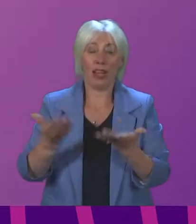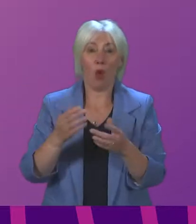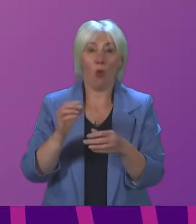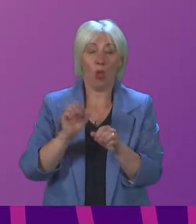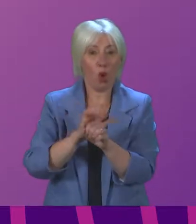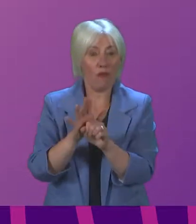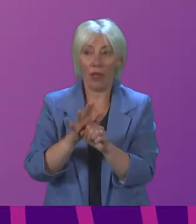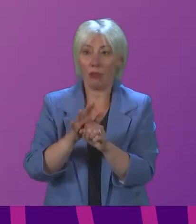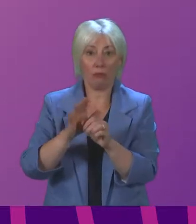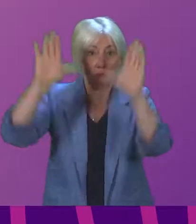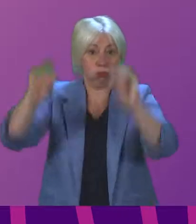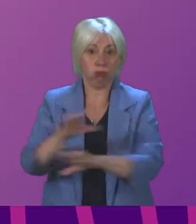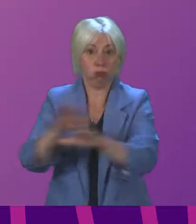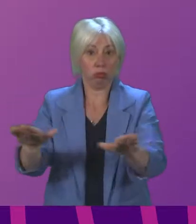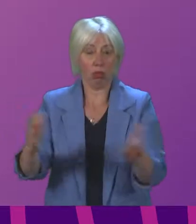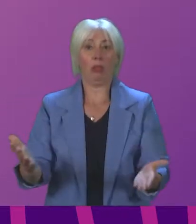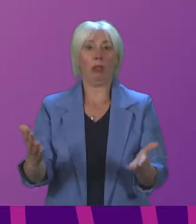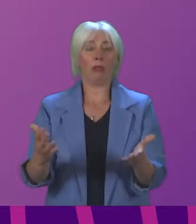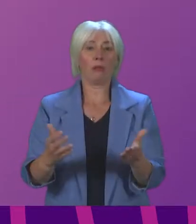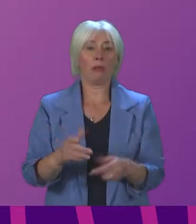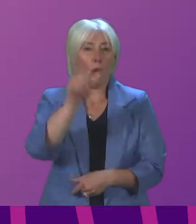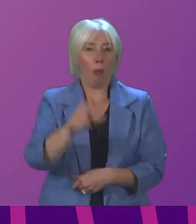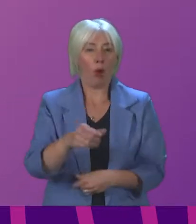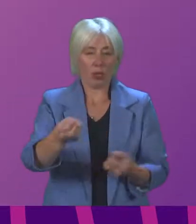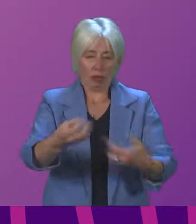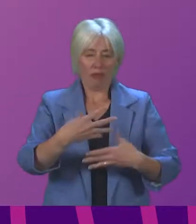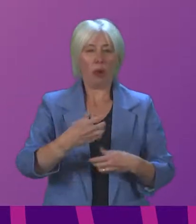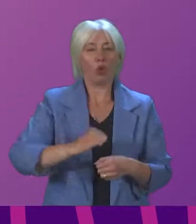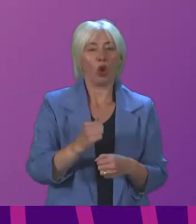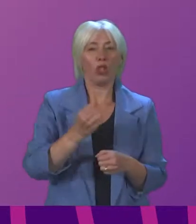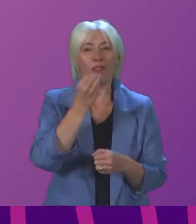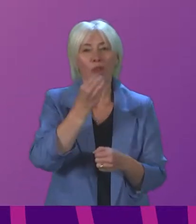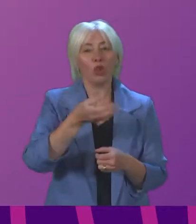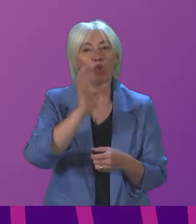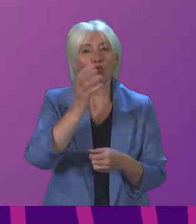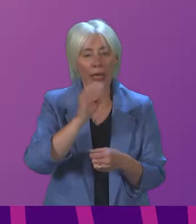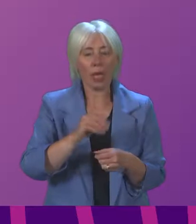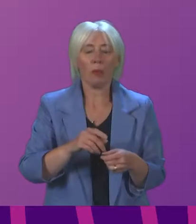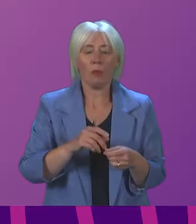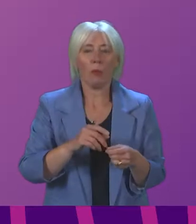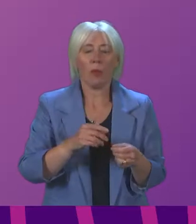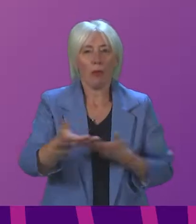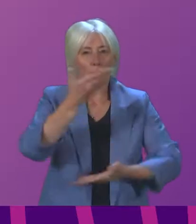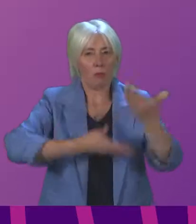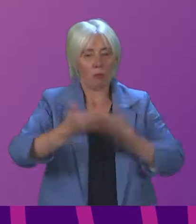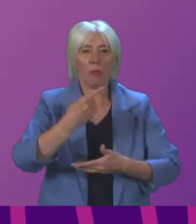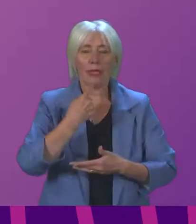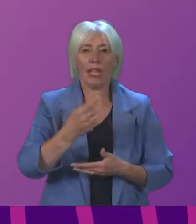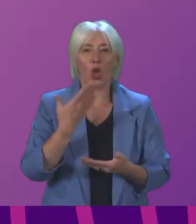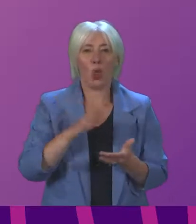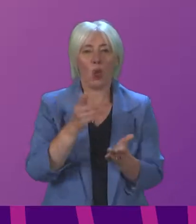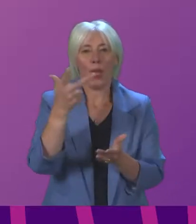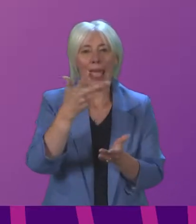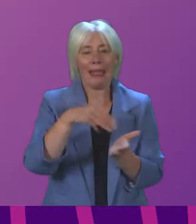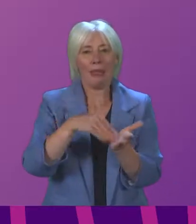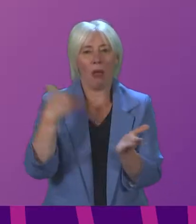with COVID. In committee, heard from James Withers from Scotland Food and Drink in response to a question from Ariane Burgess that over the last 18 months,